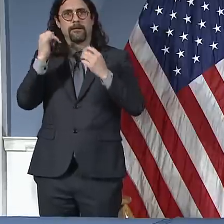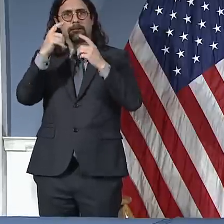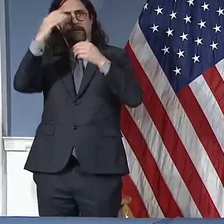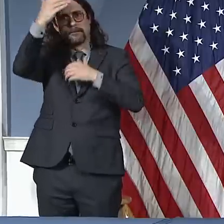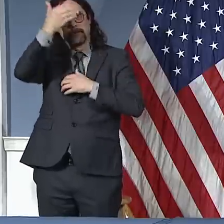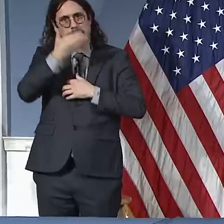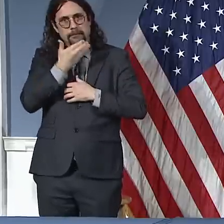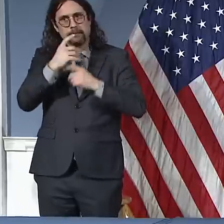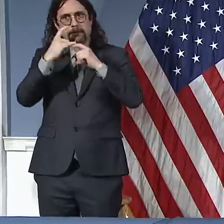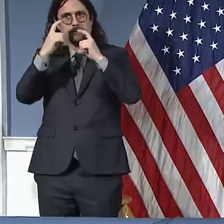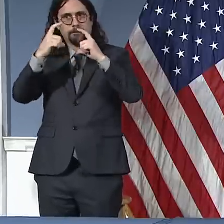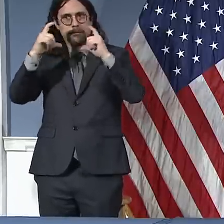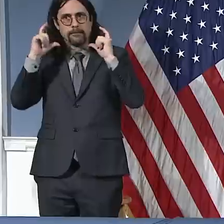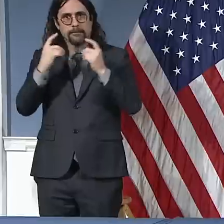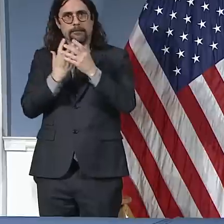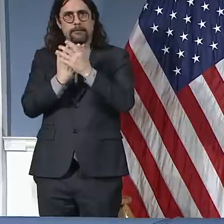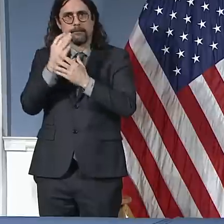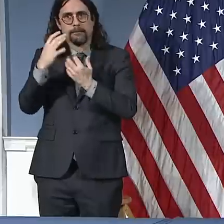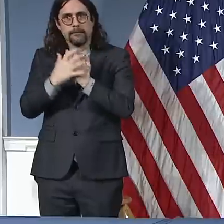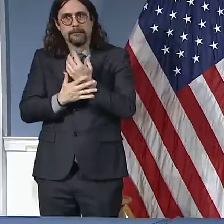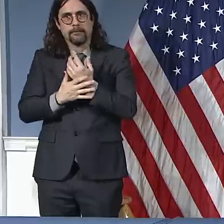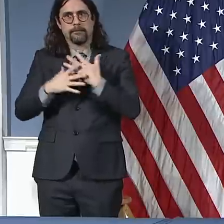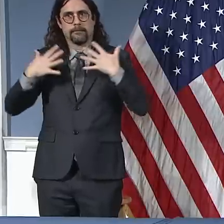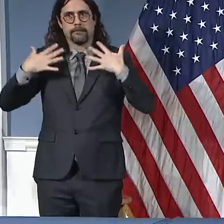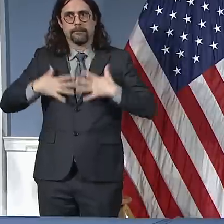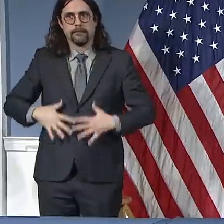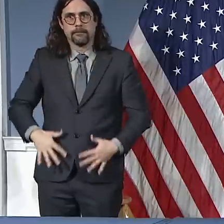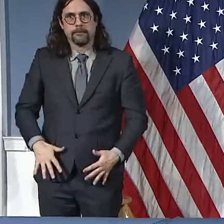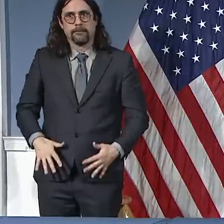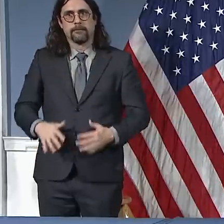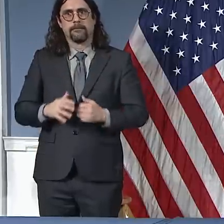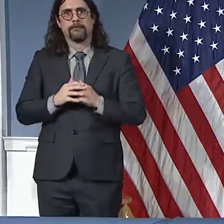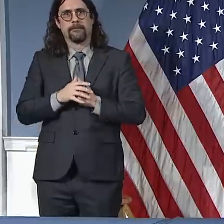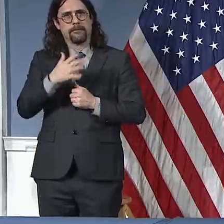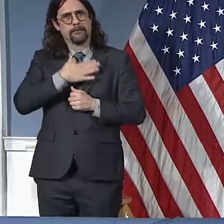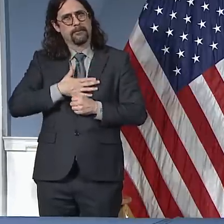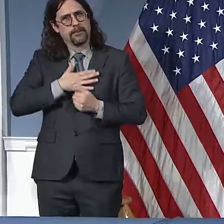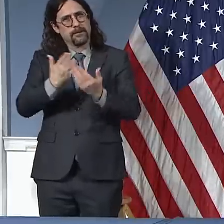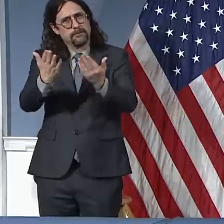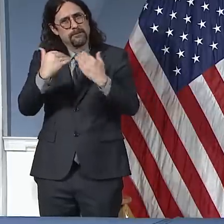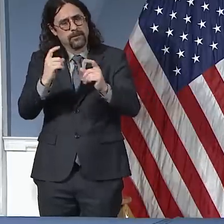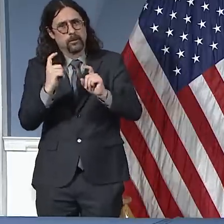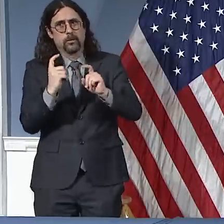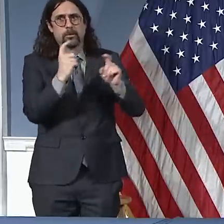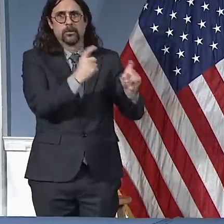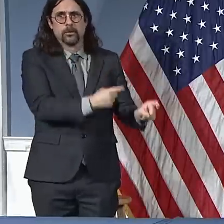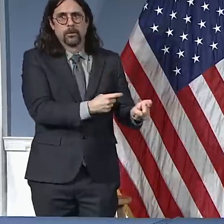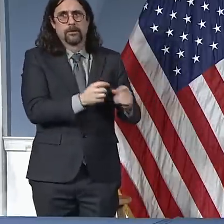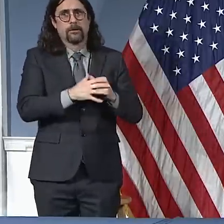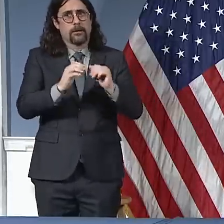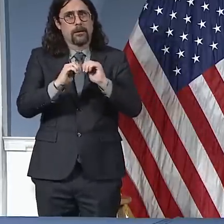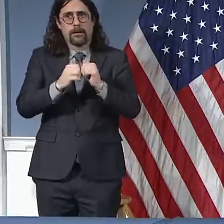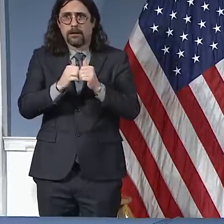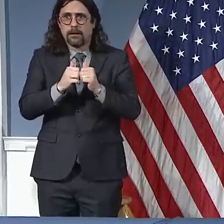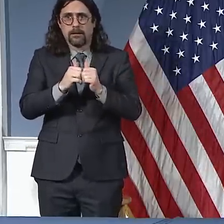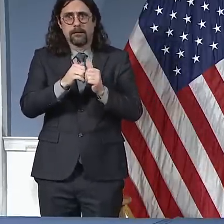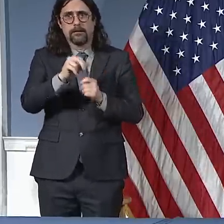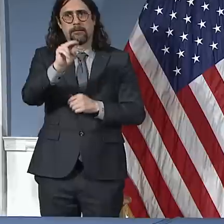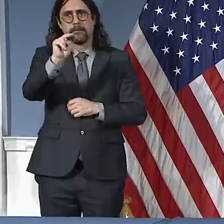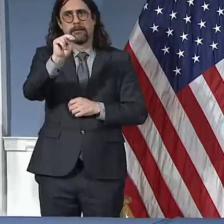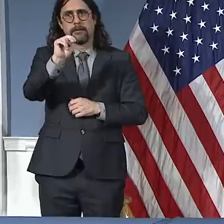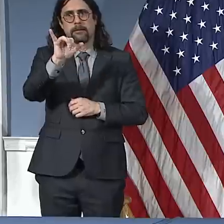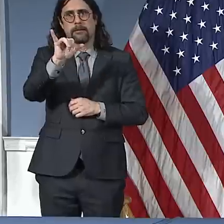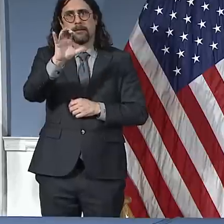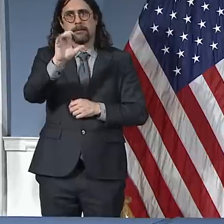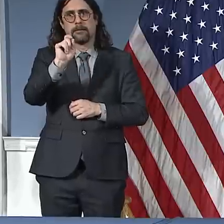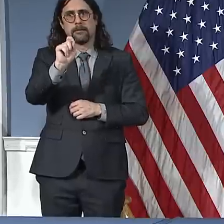you have and your willingness to help is to go to nyc.gov. It's right there on the homepage. It's got a long title for